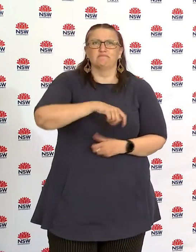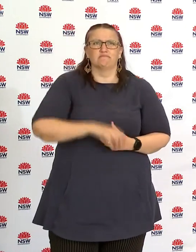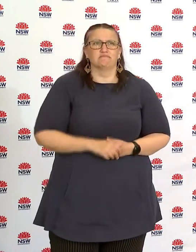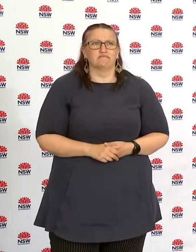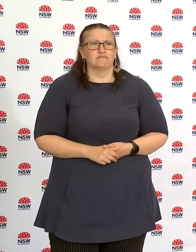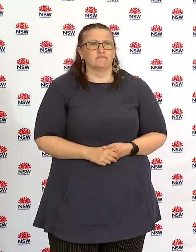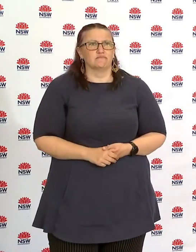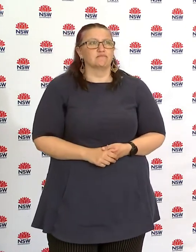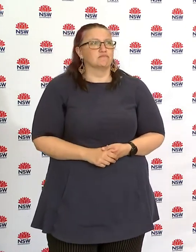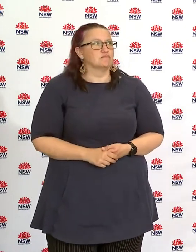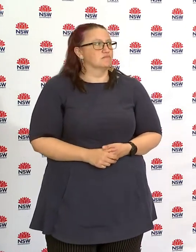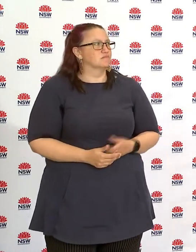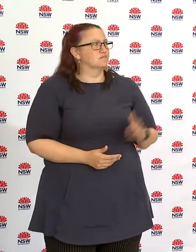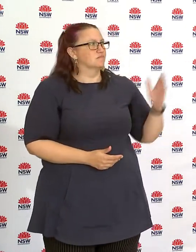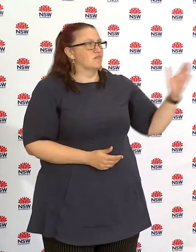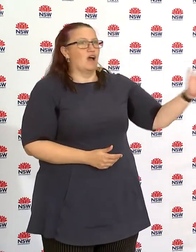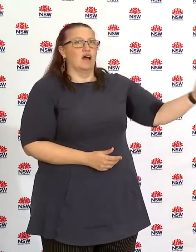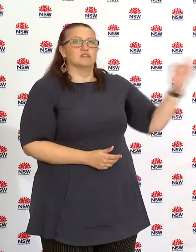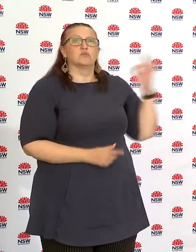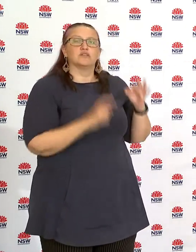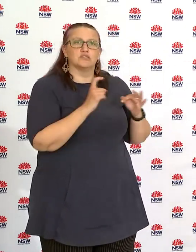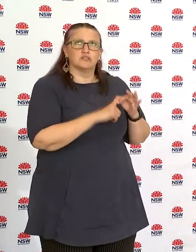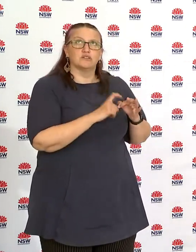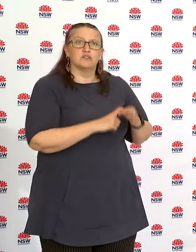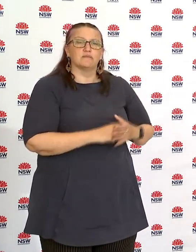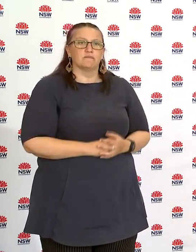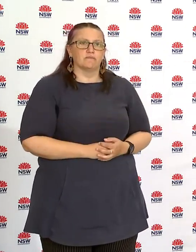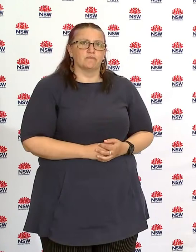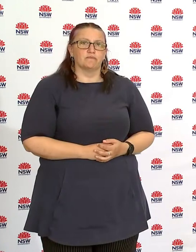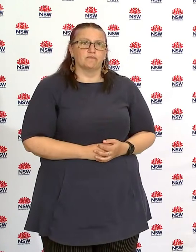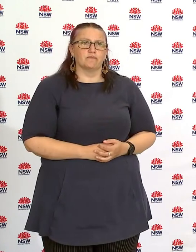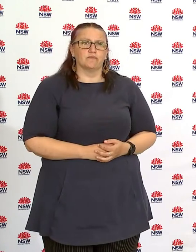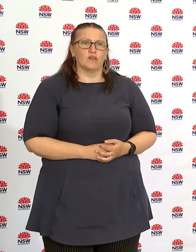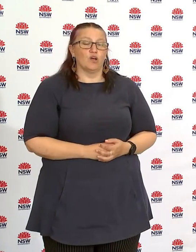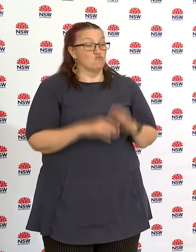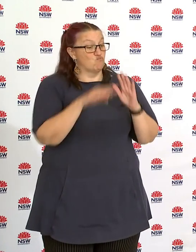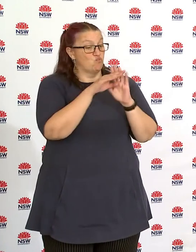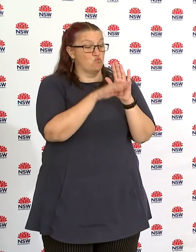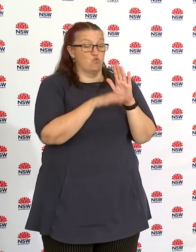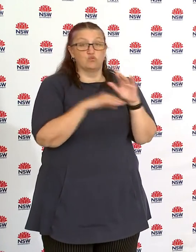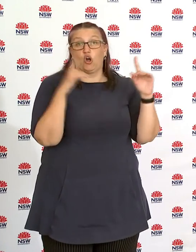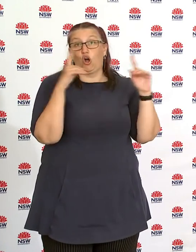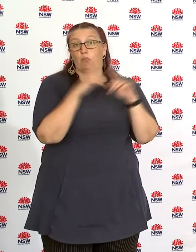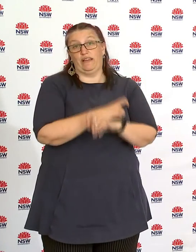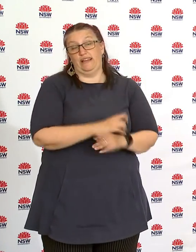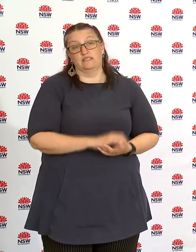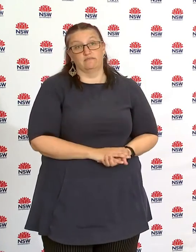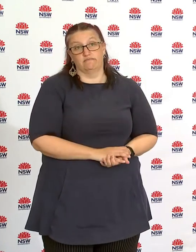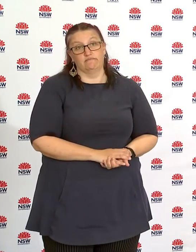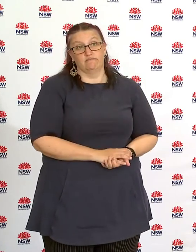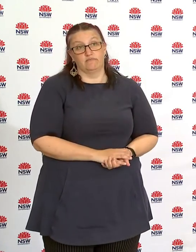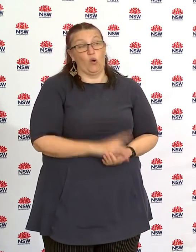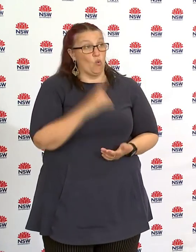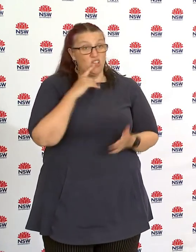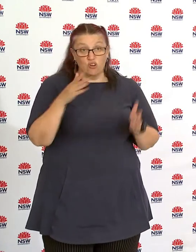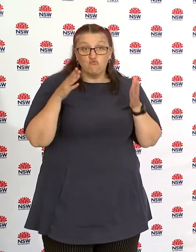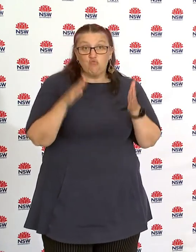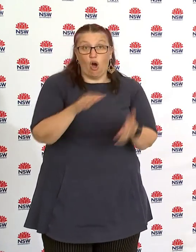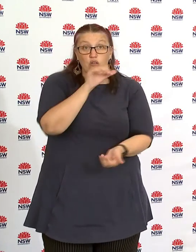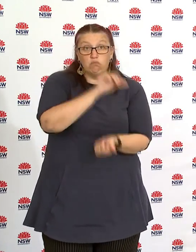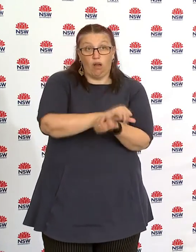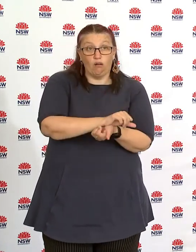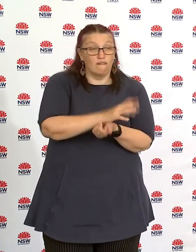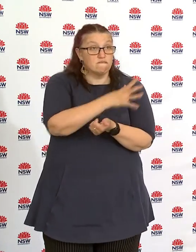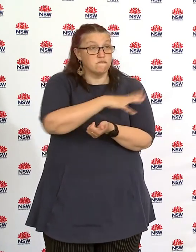you going to police these very complicated rules um you know are you going to have roadblocks out of